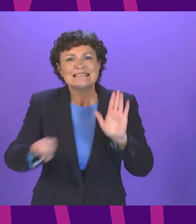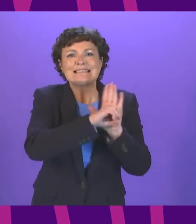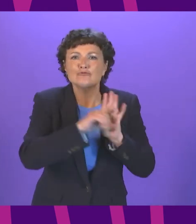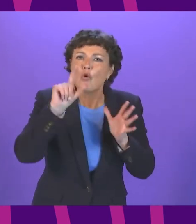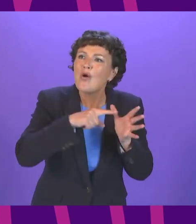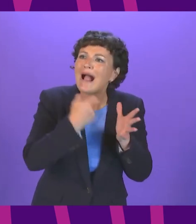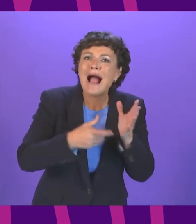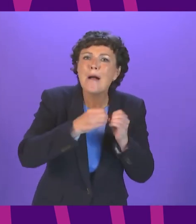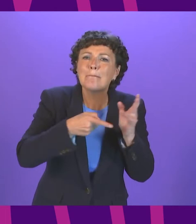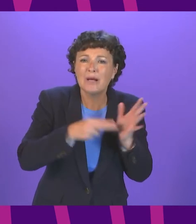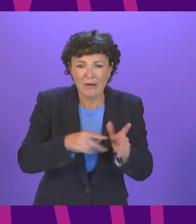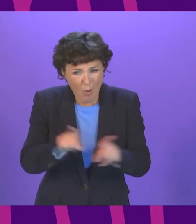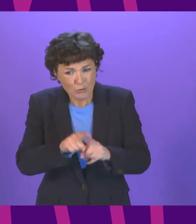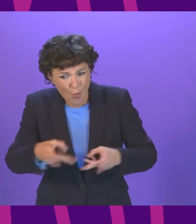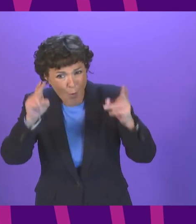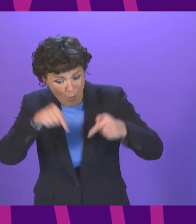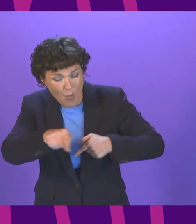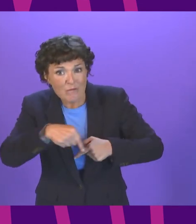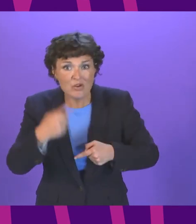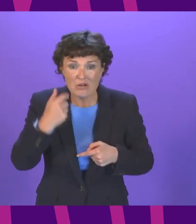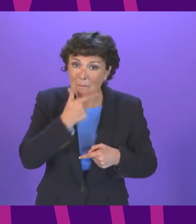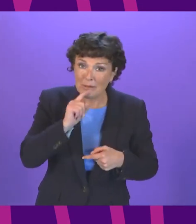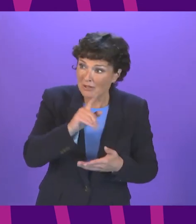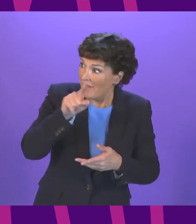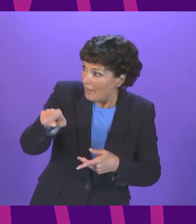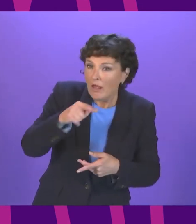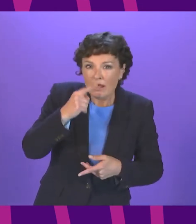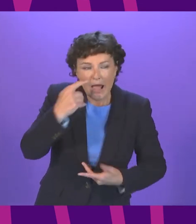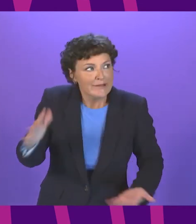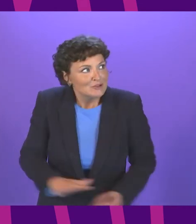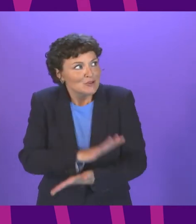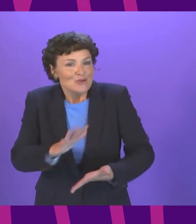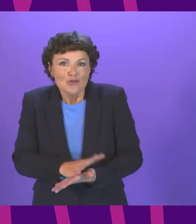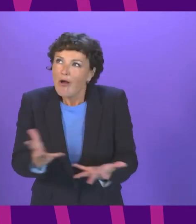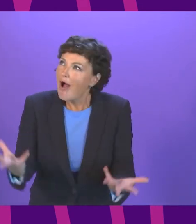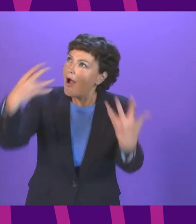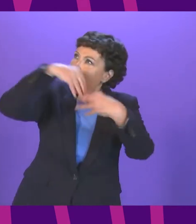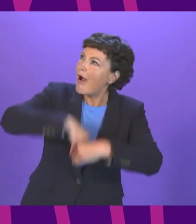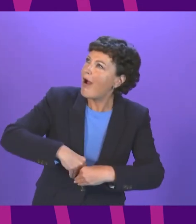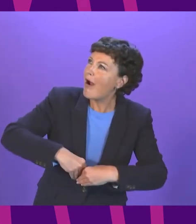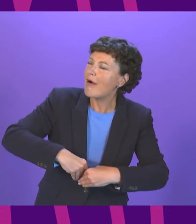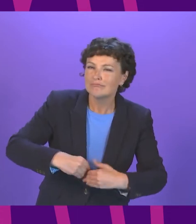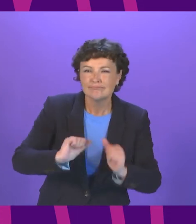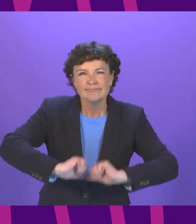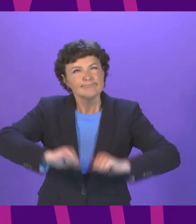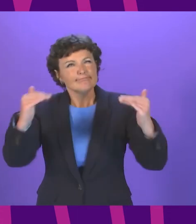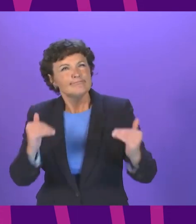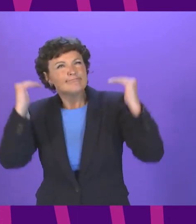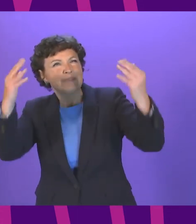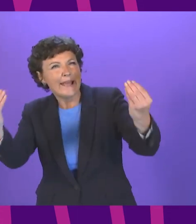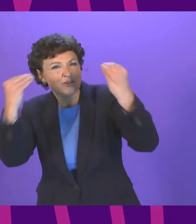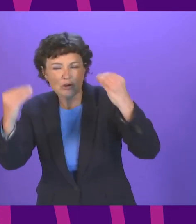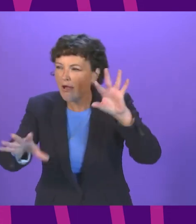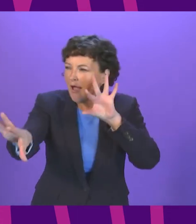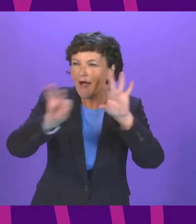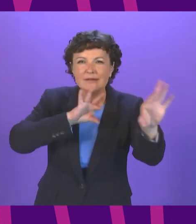people that they might once again enjoy the world beating education they used to access to jobs of their choosing and get on